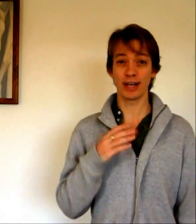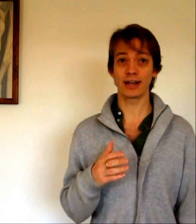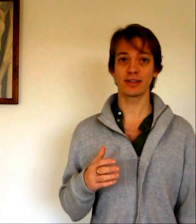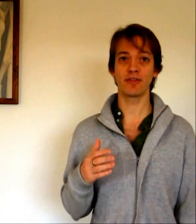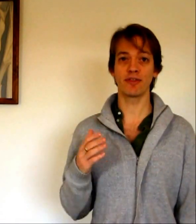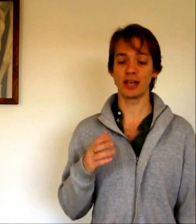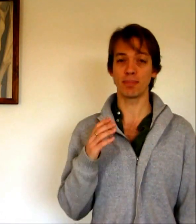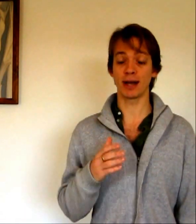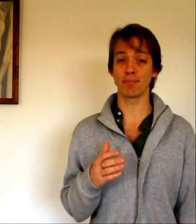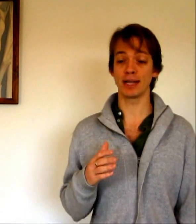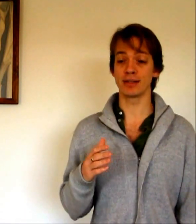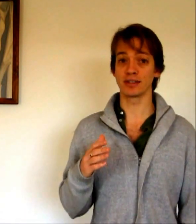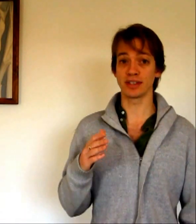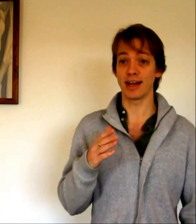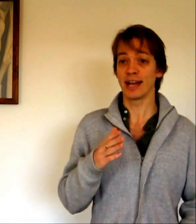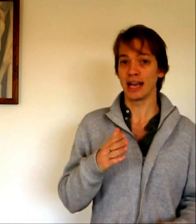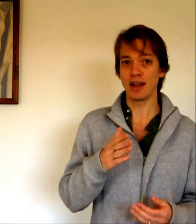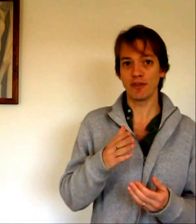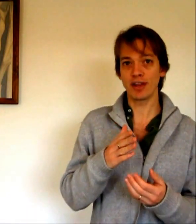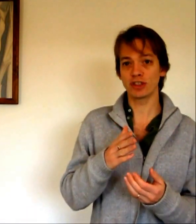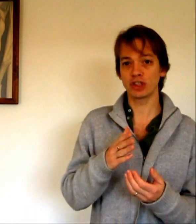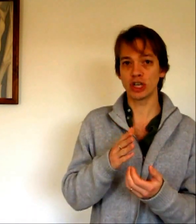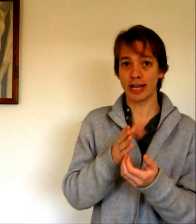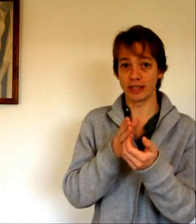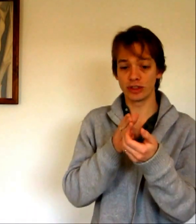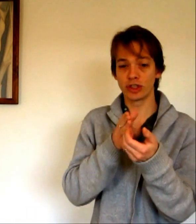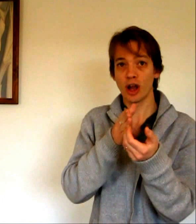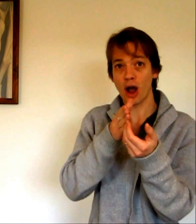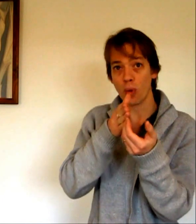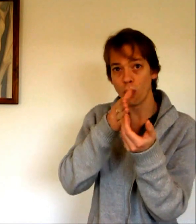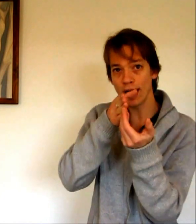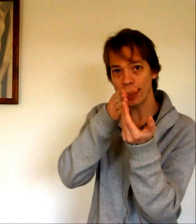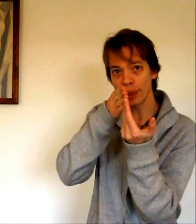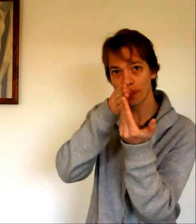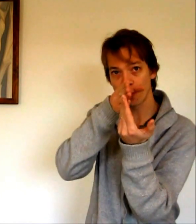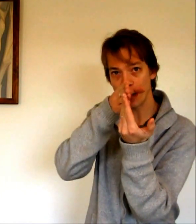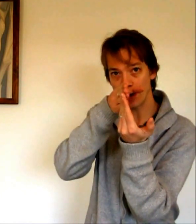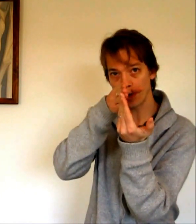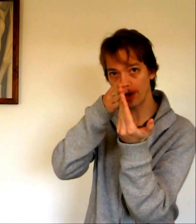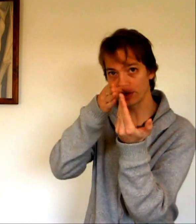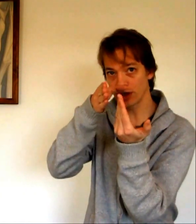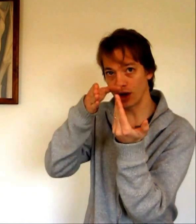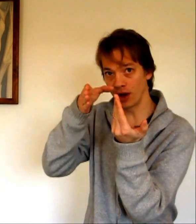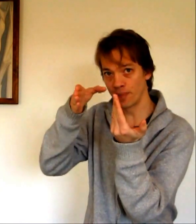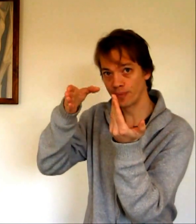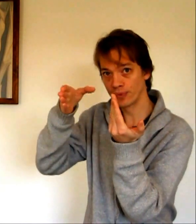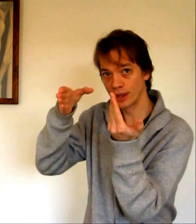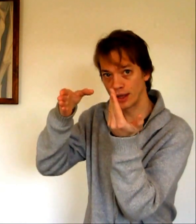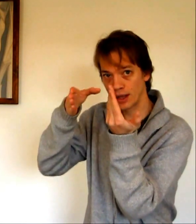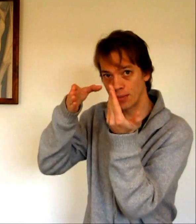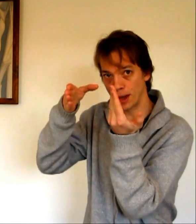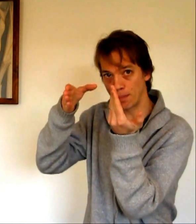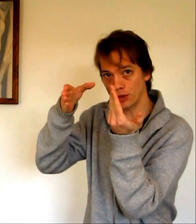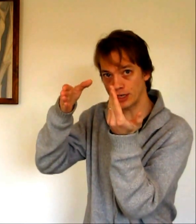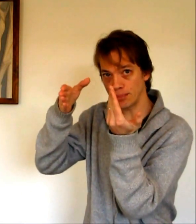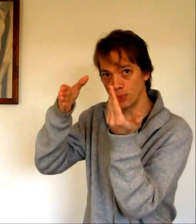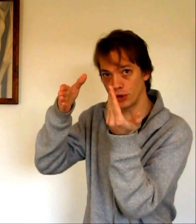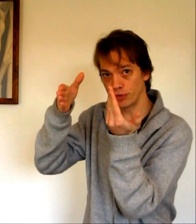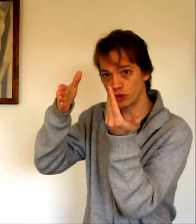What negative feedback means is that if there's a change away from how things are my body moves